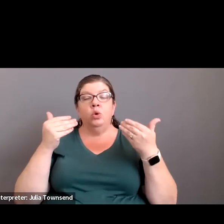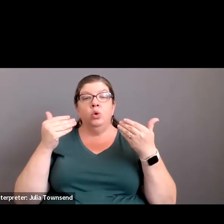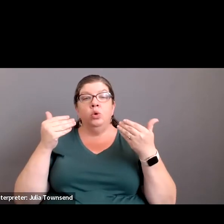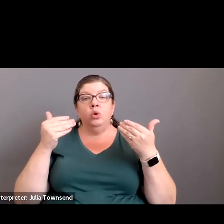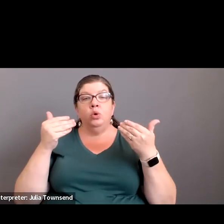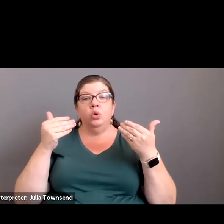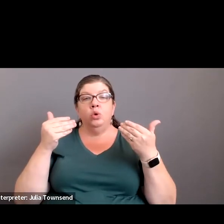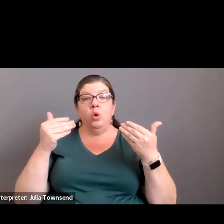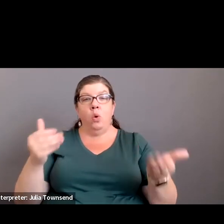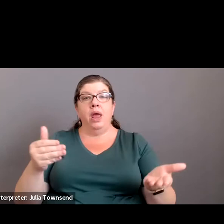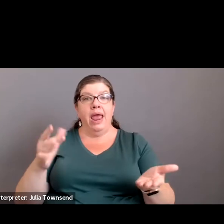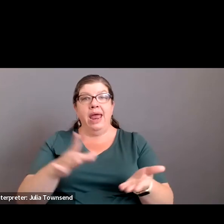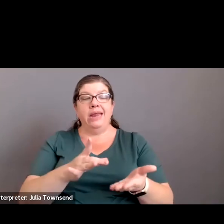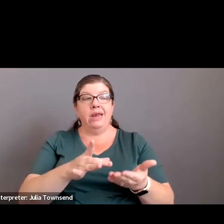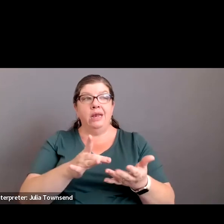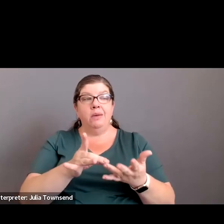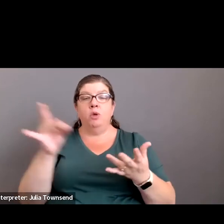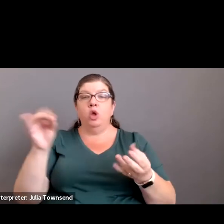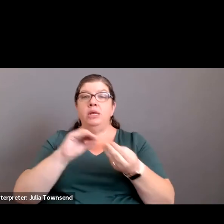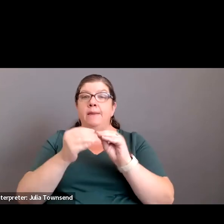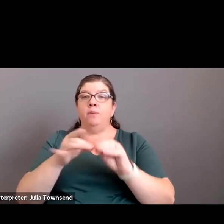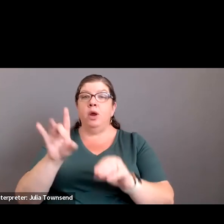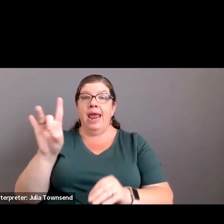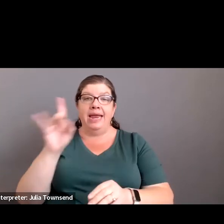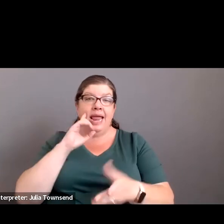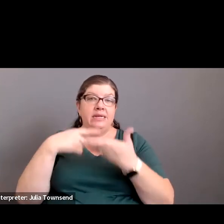and pull that and discuss. Thank you.